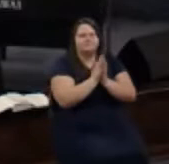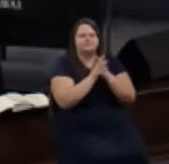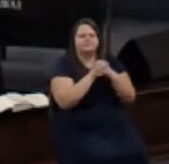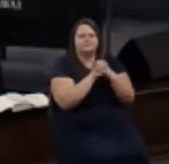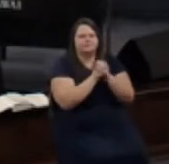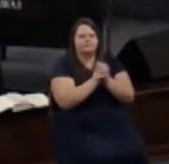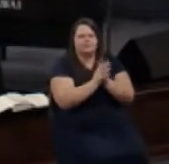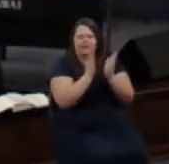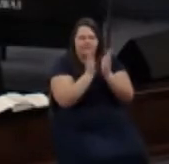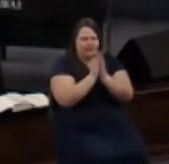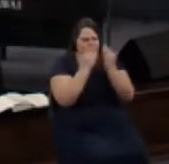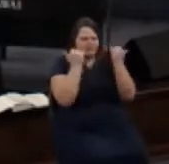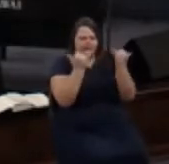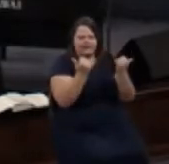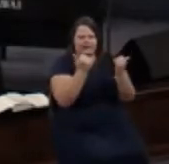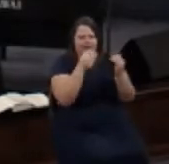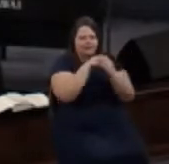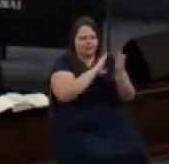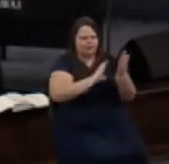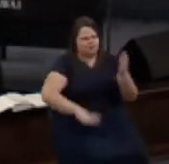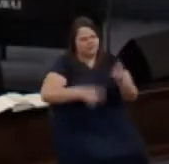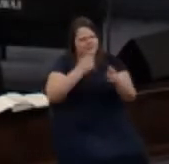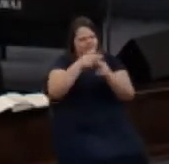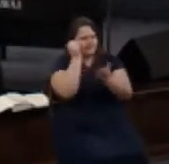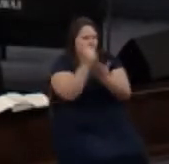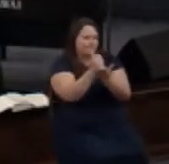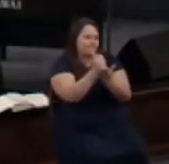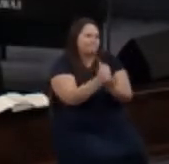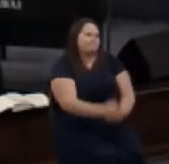and I just pray this now in Christ's name Amen